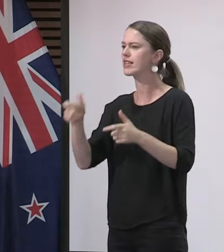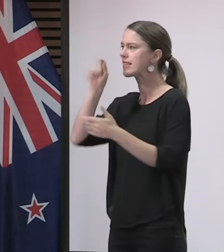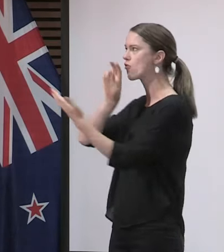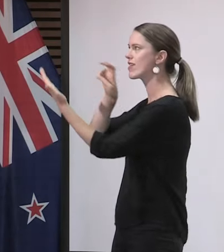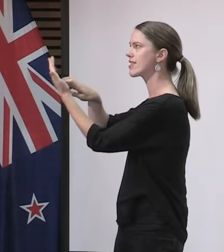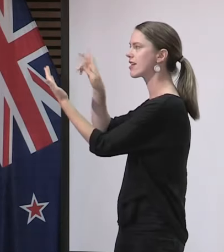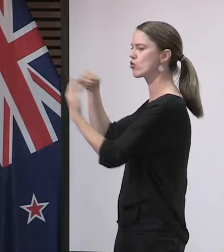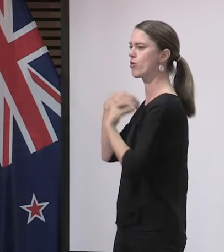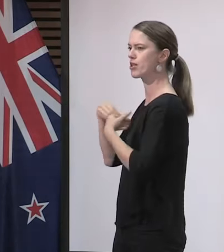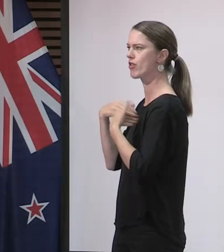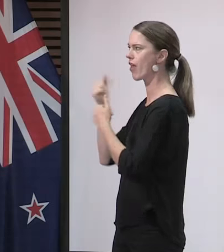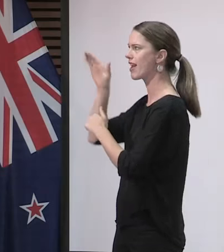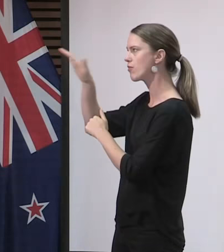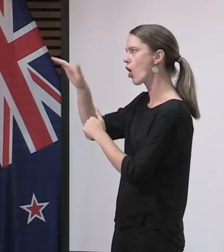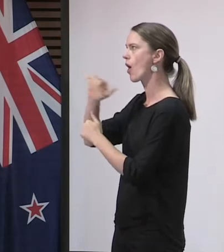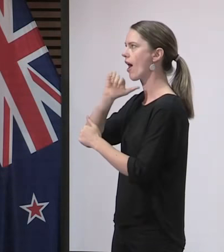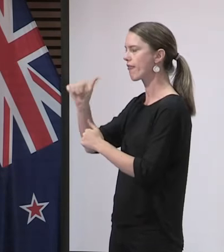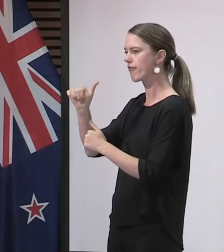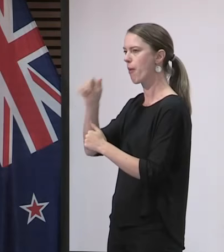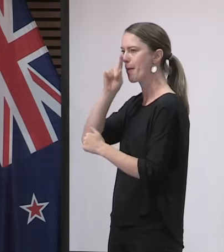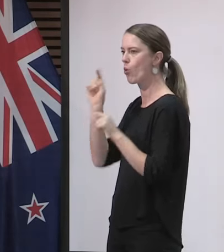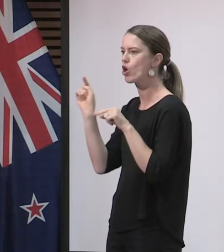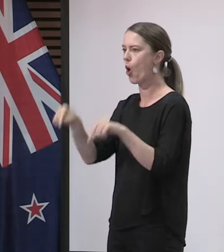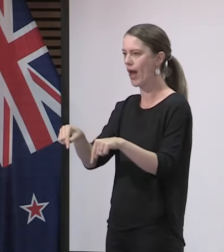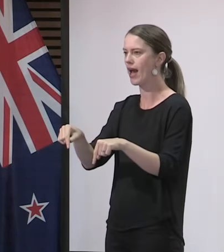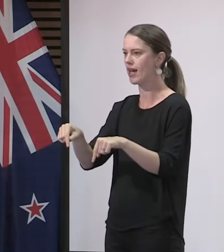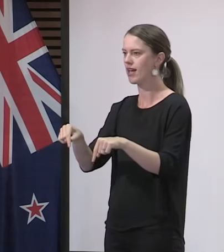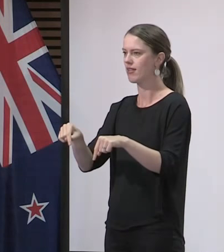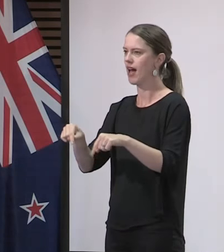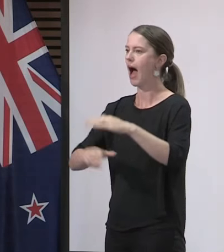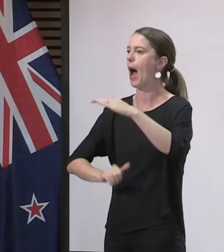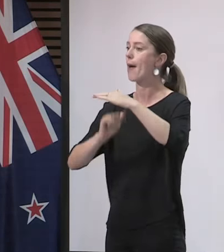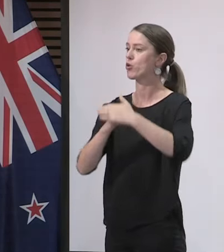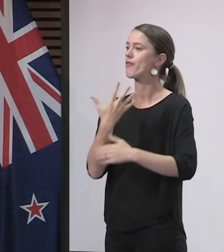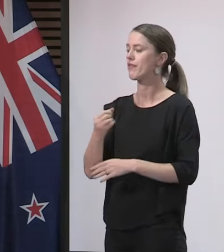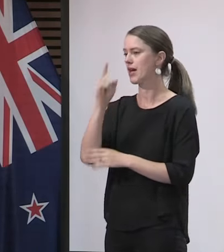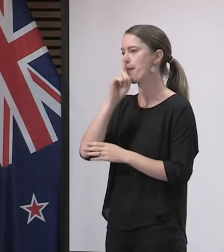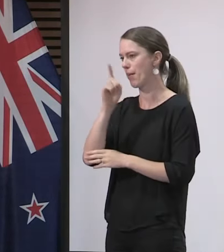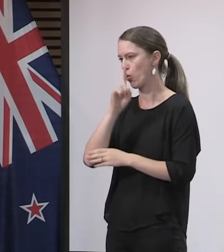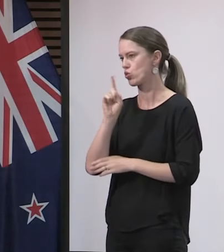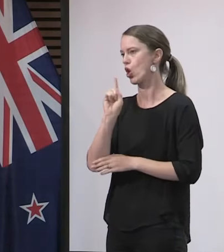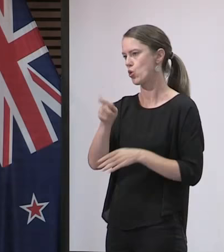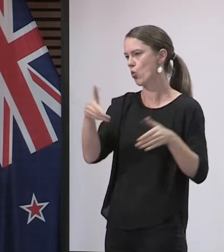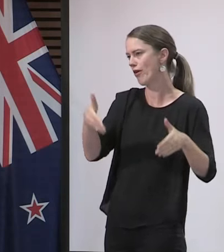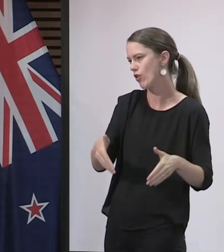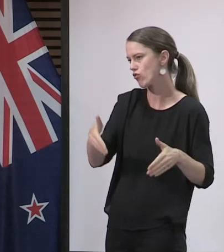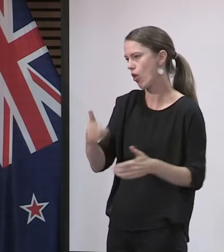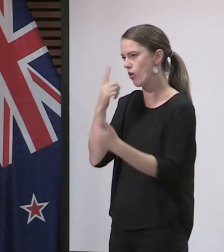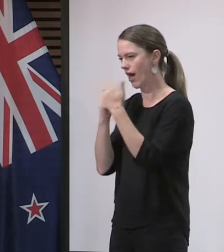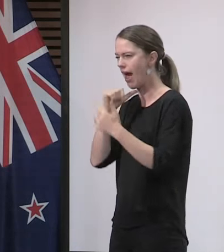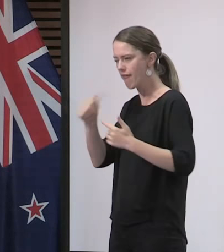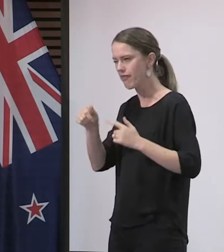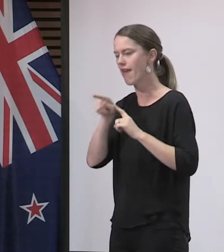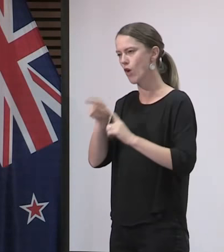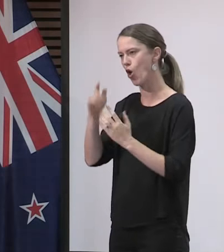to enable groups of up to 50 to participate. If they can confirm that they've got public health precautions